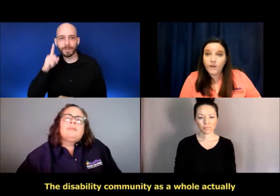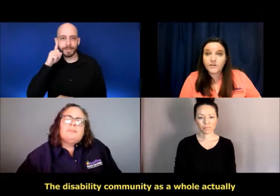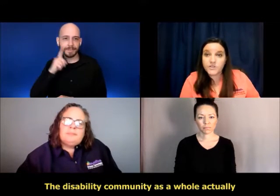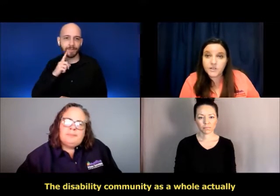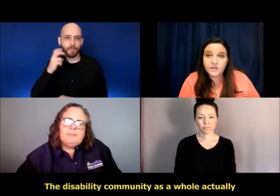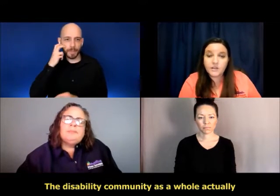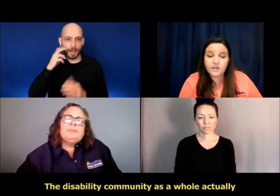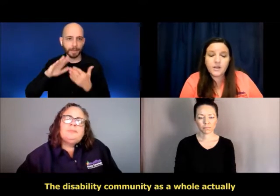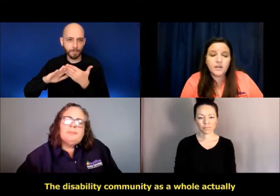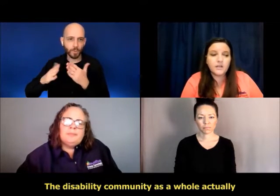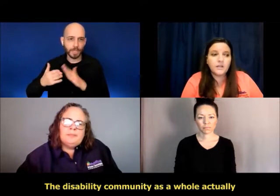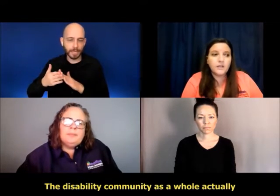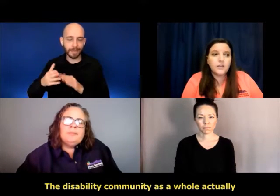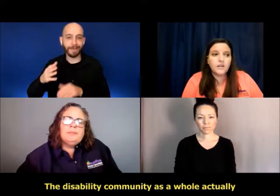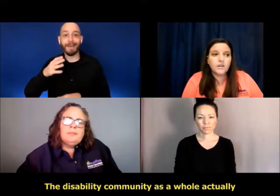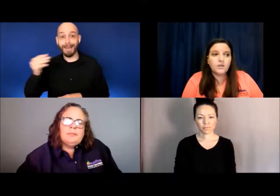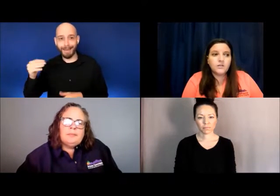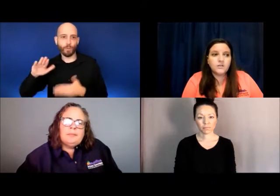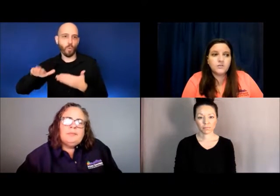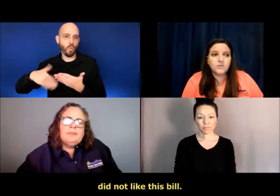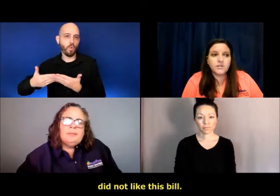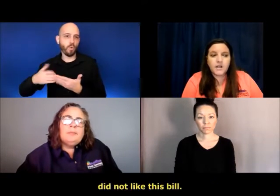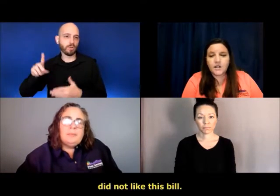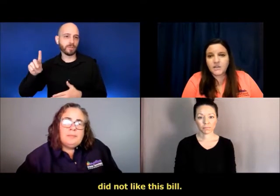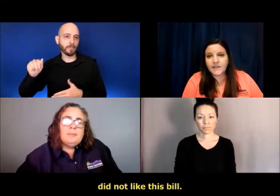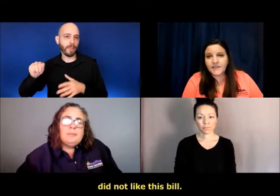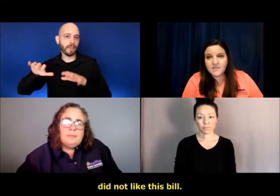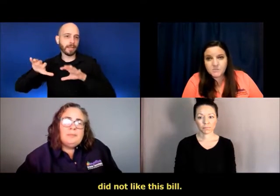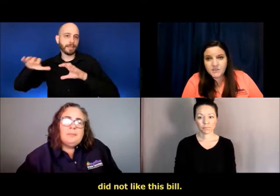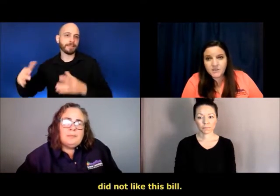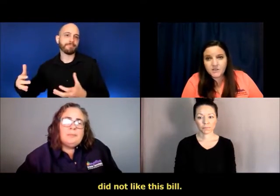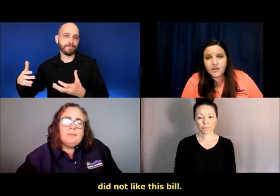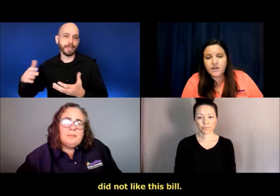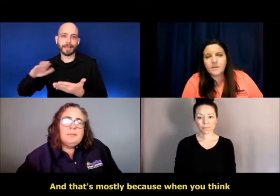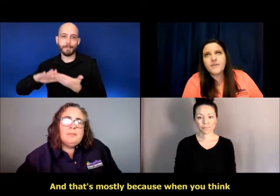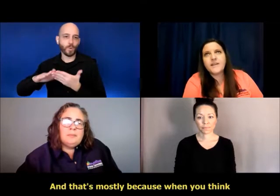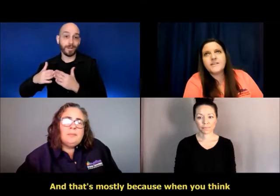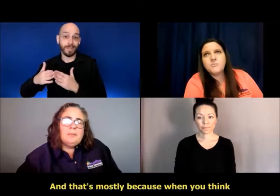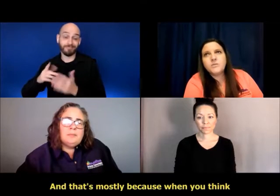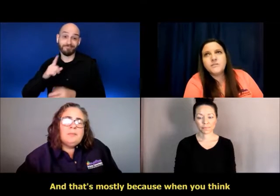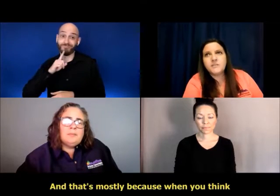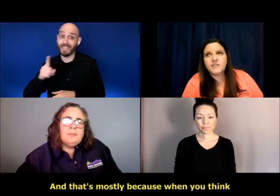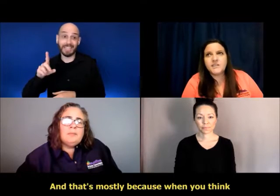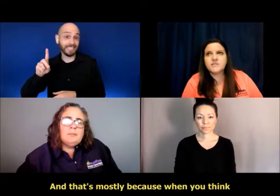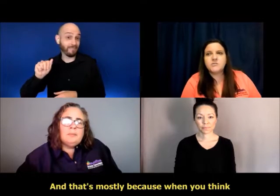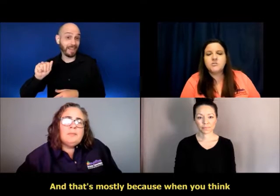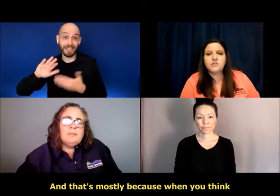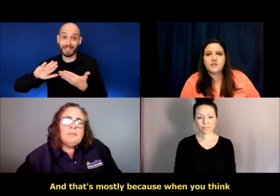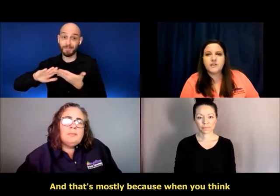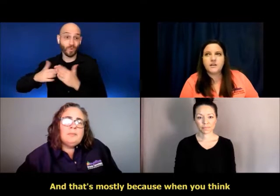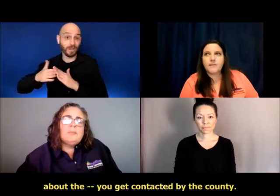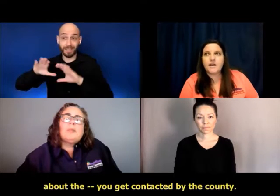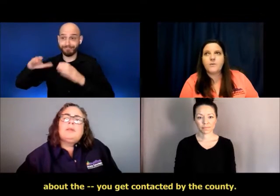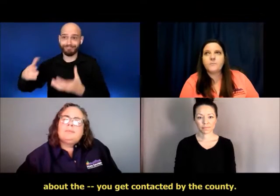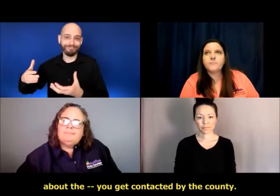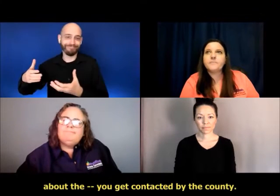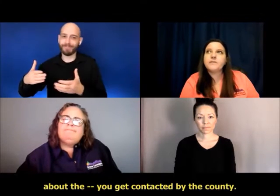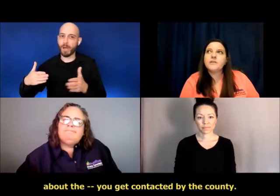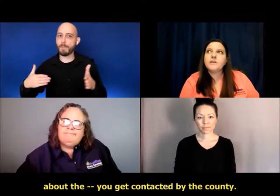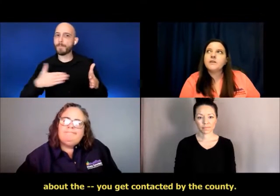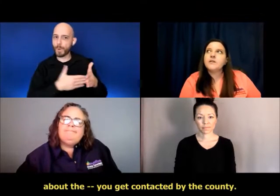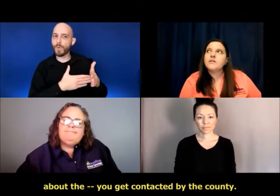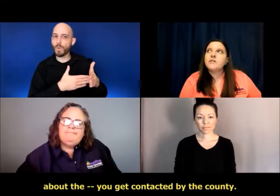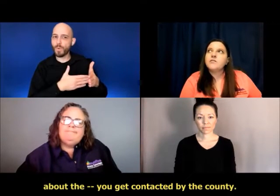a whole actually, uh, did not like this bill. Um, and that's mostly because when you think about